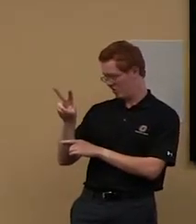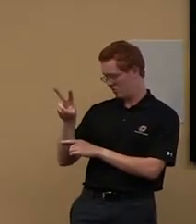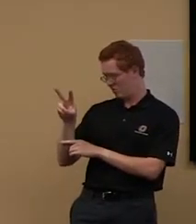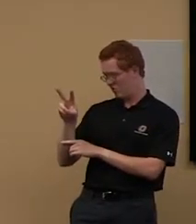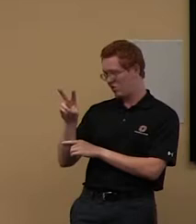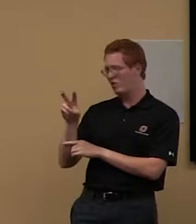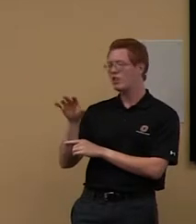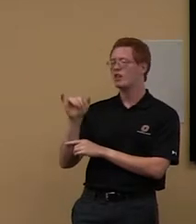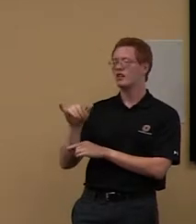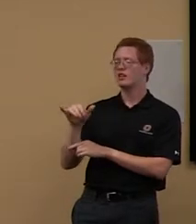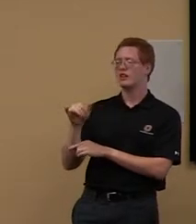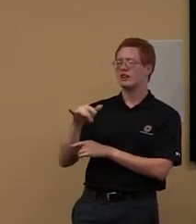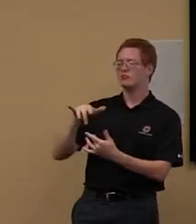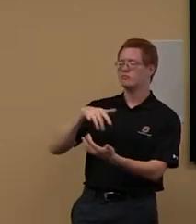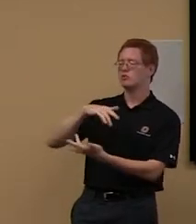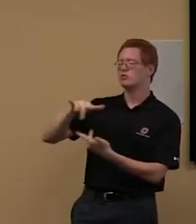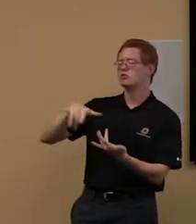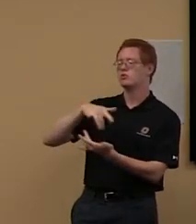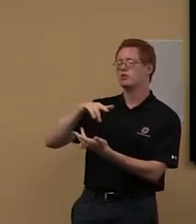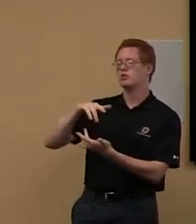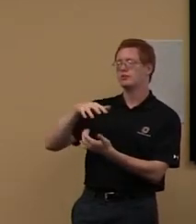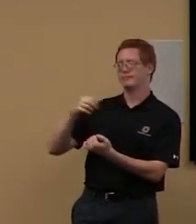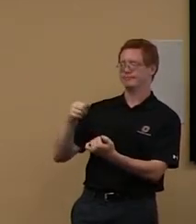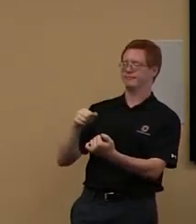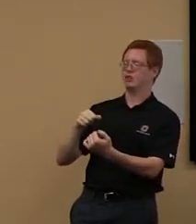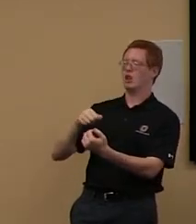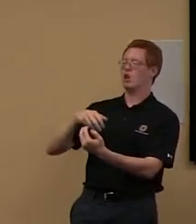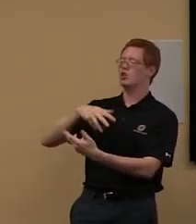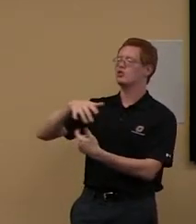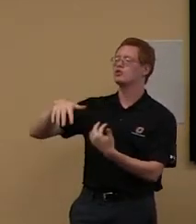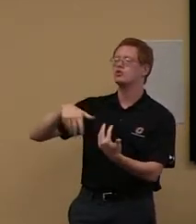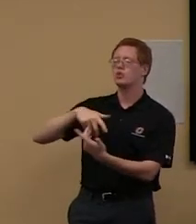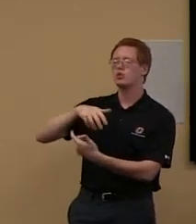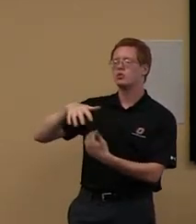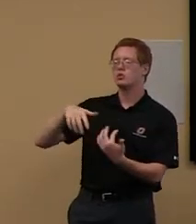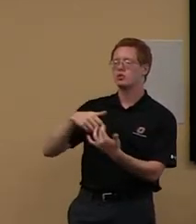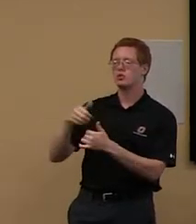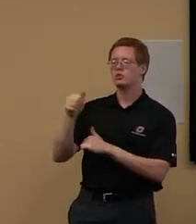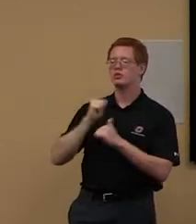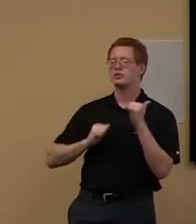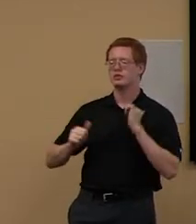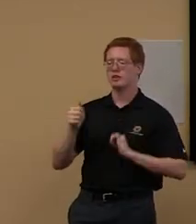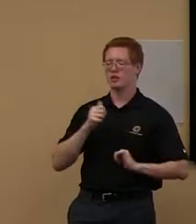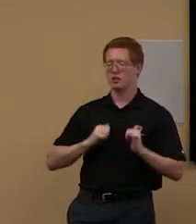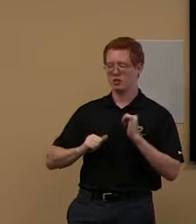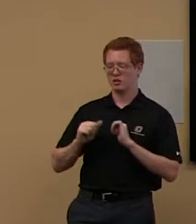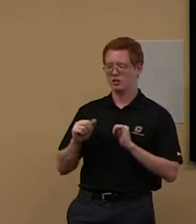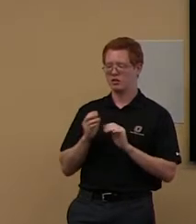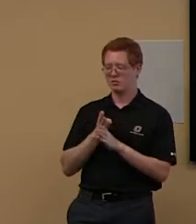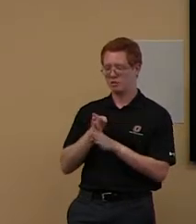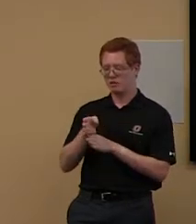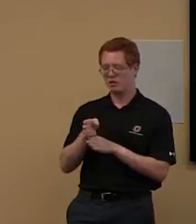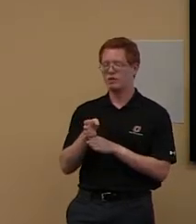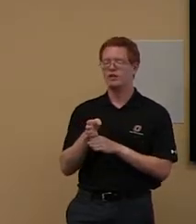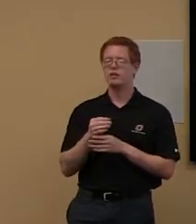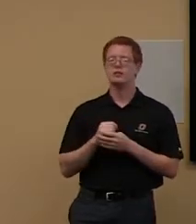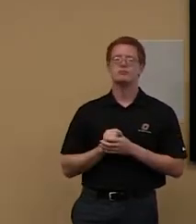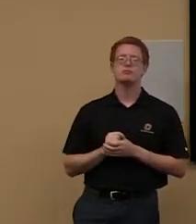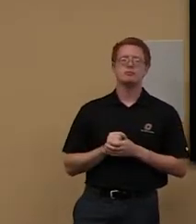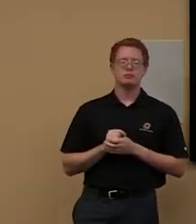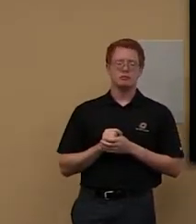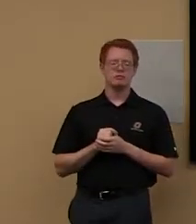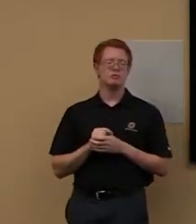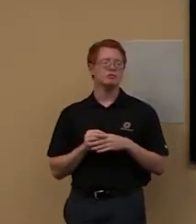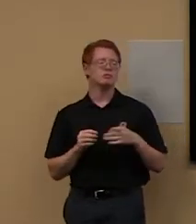the social sciences librarian. So, um, before November, if you need help in any of those areas, feel free to stop by